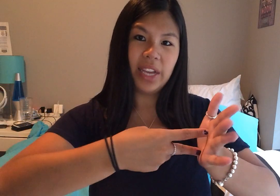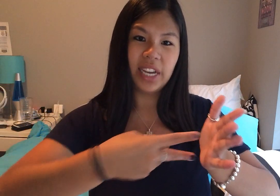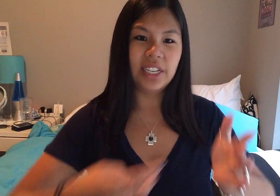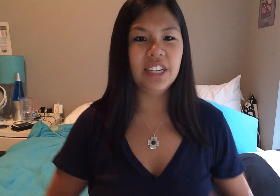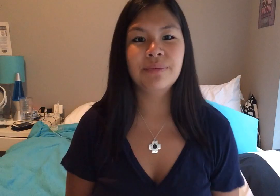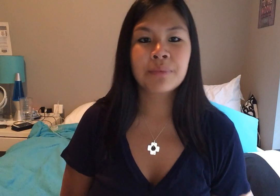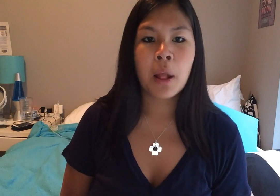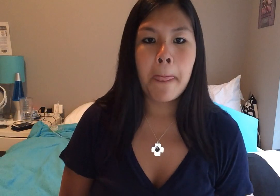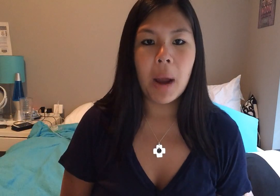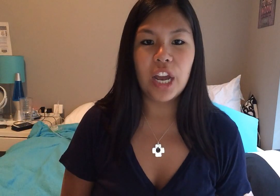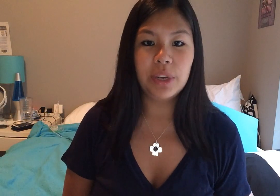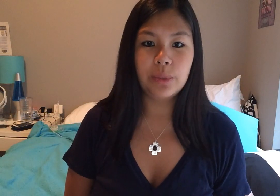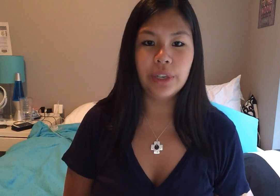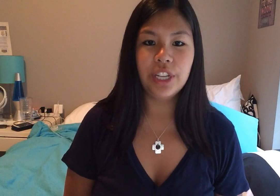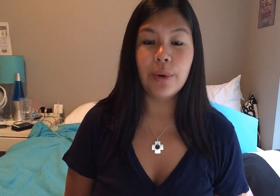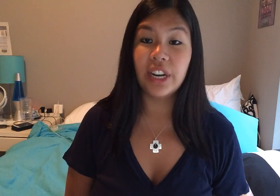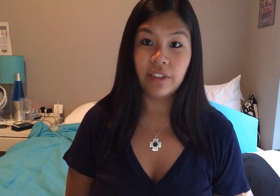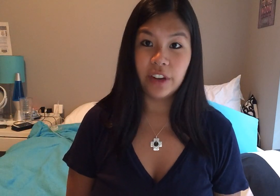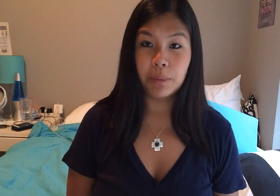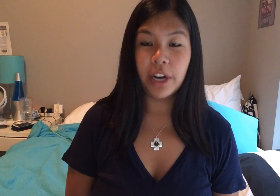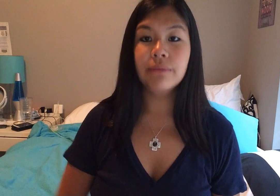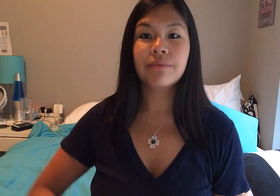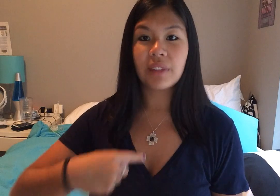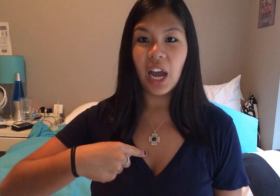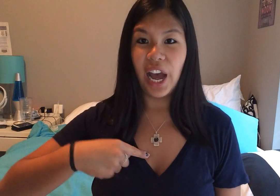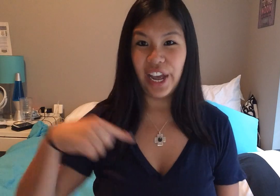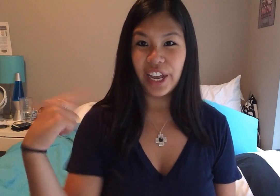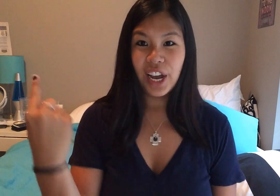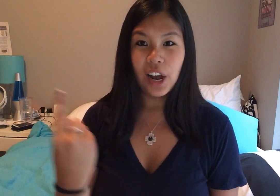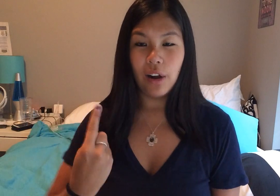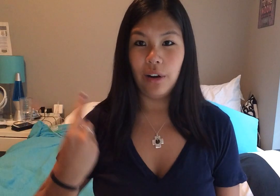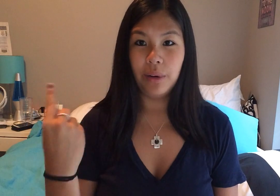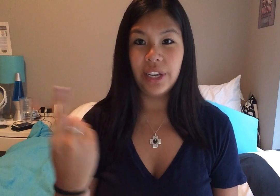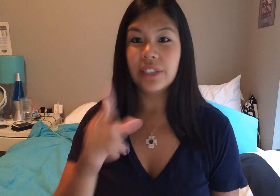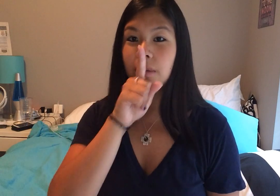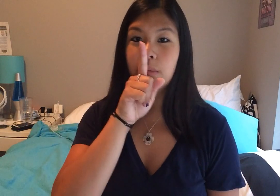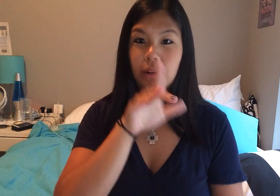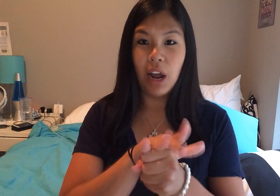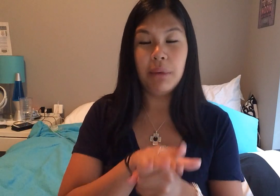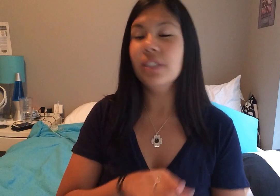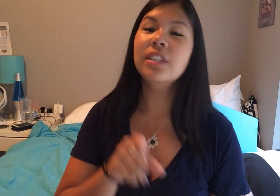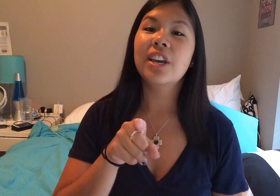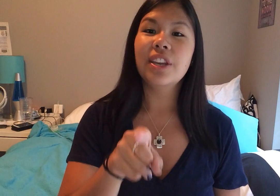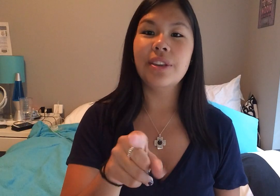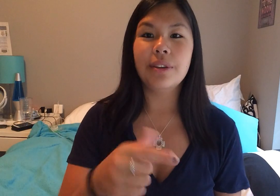I intended, I always swore to you I'd never fall apart, I always promised you